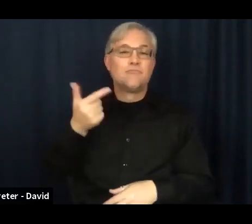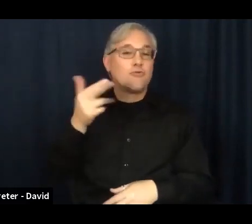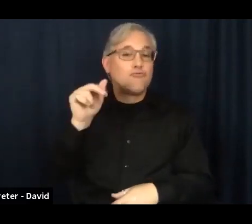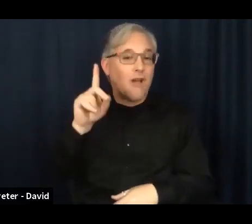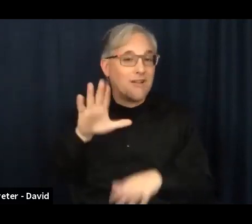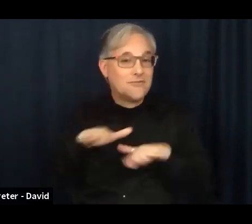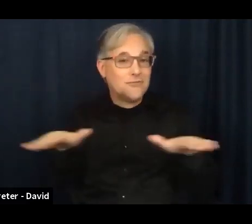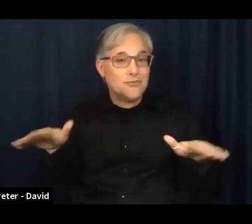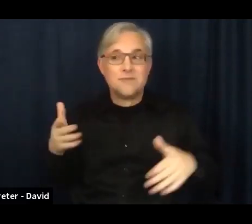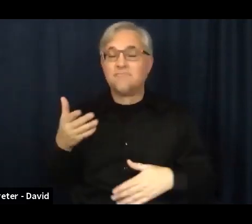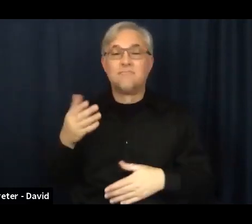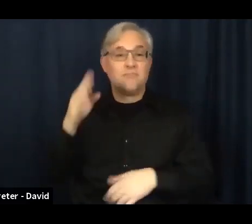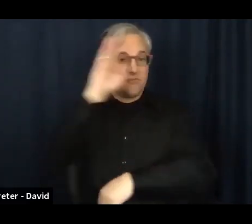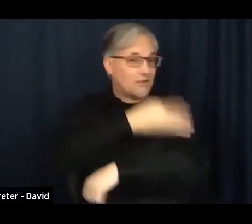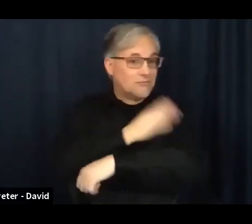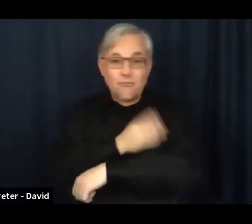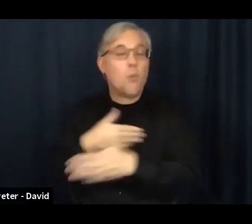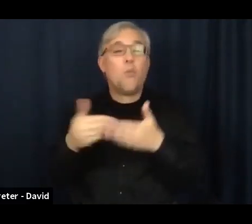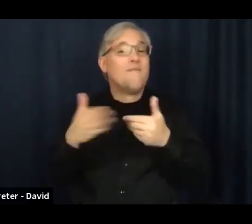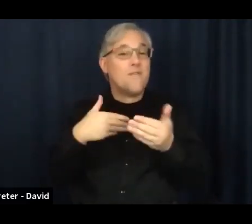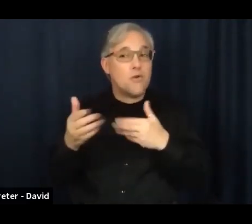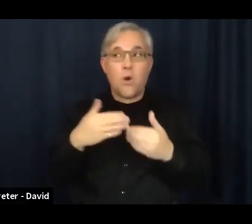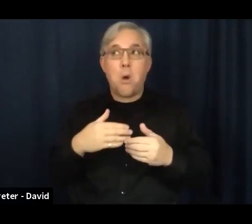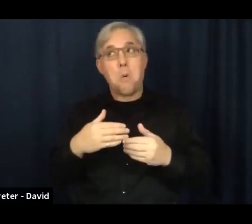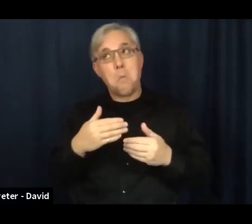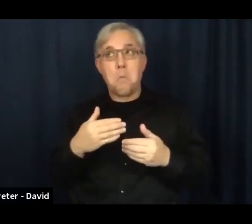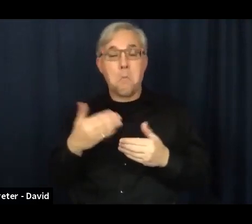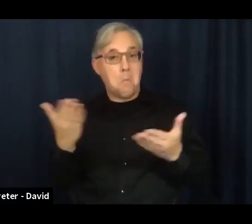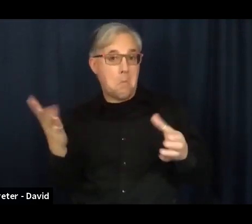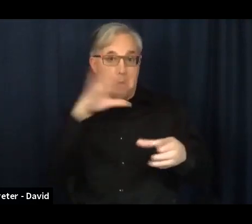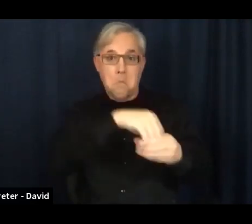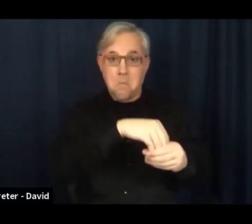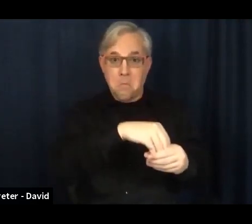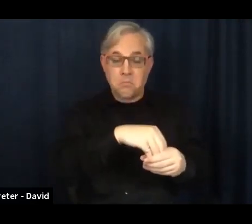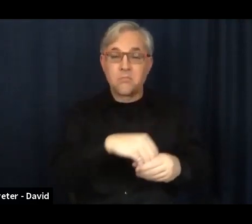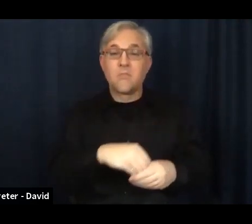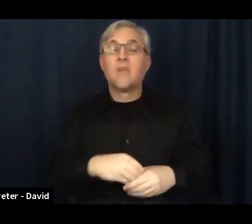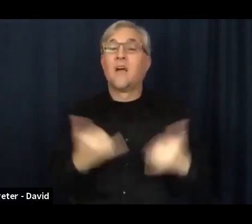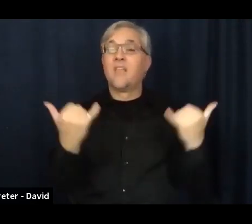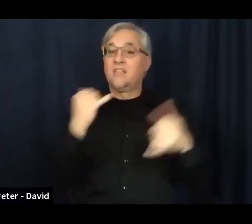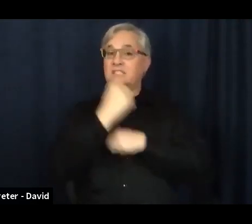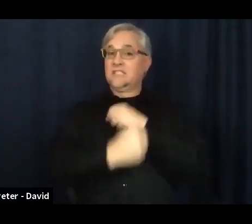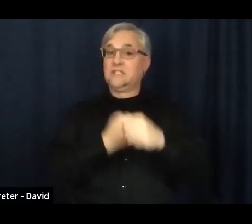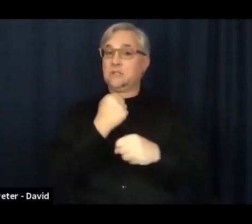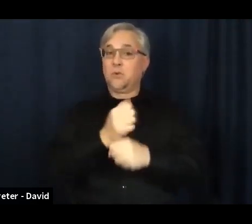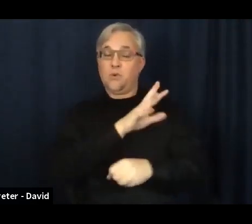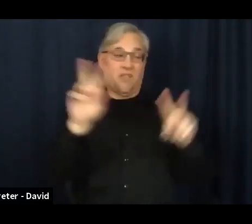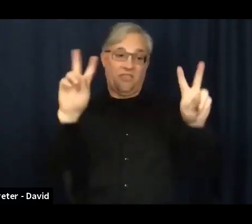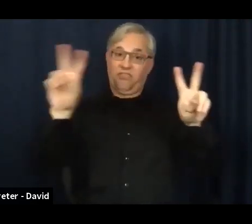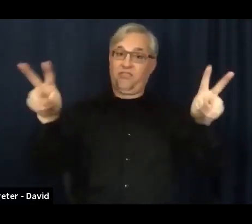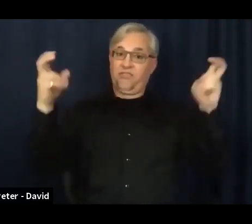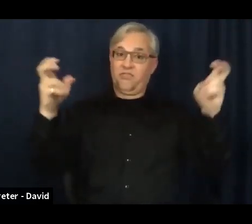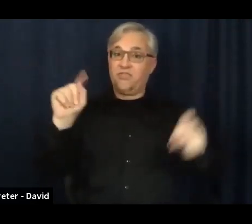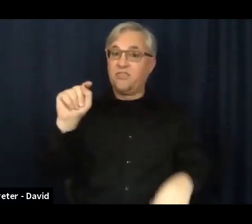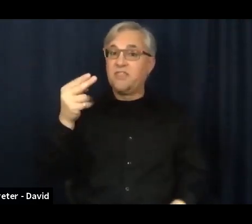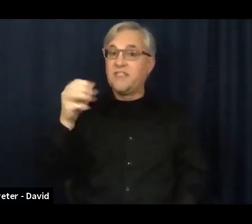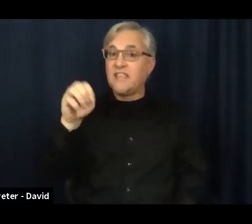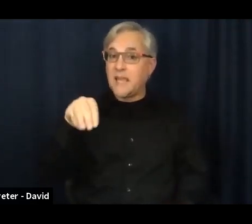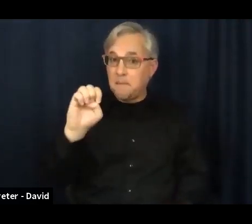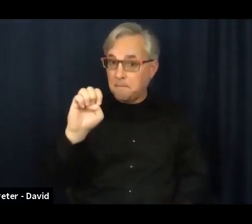And our theme this year is water is life. And so we're going to be talking a lot about water and how